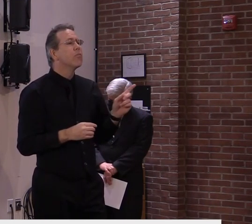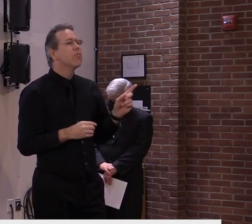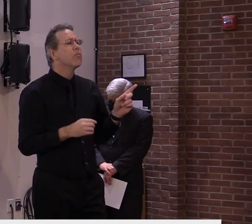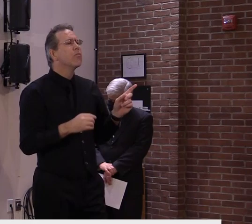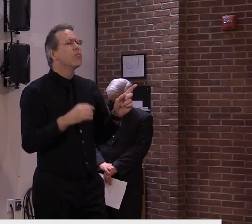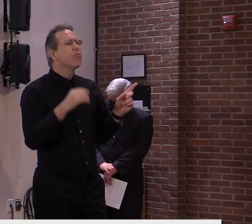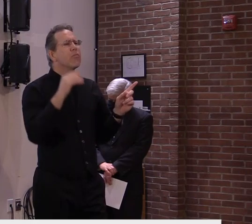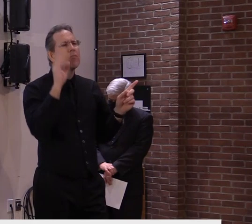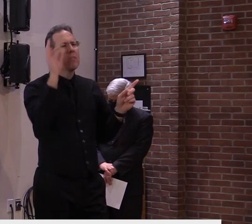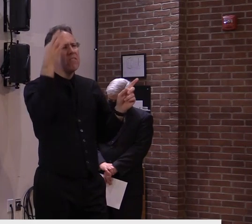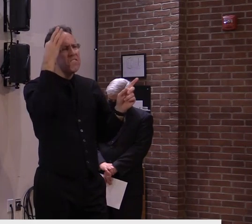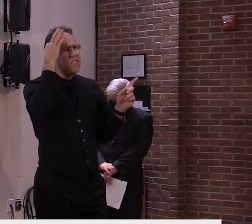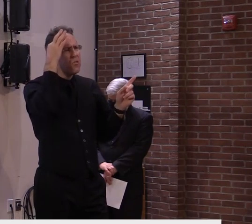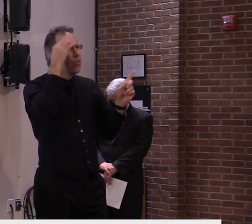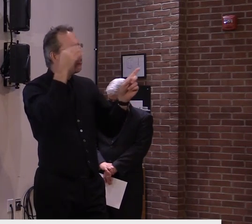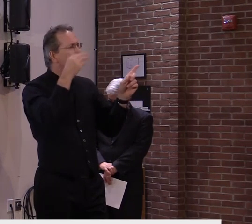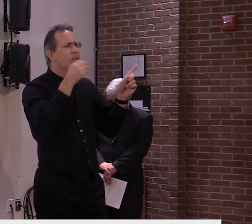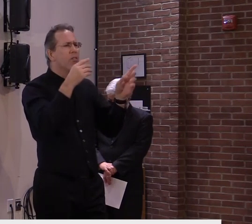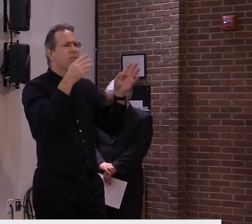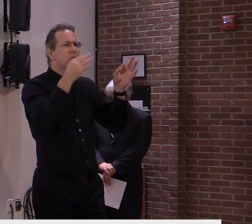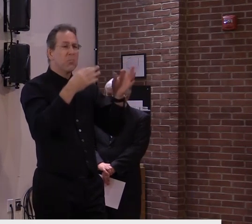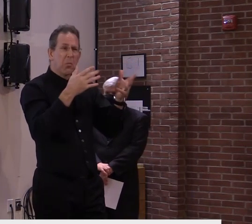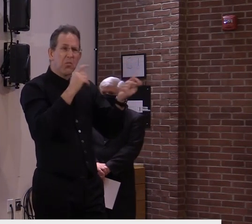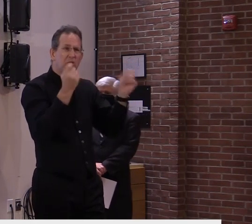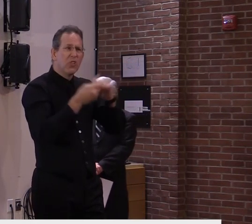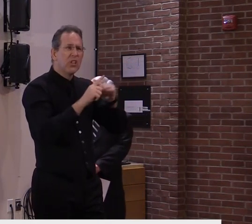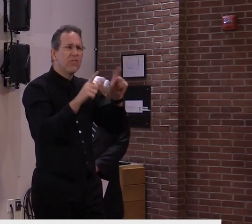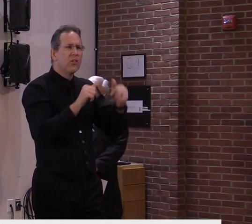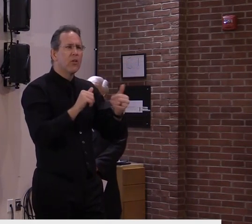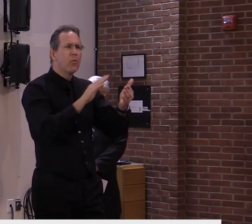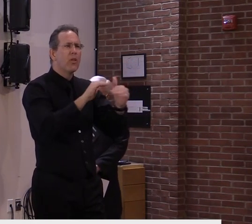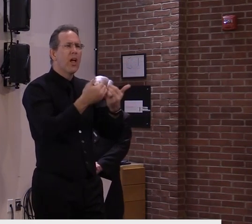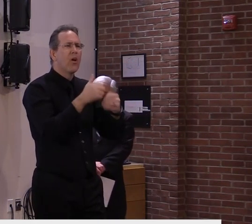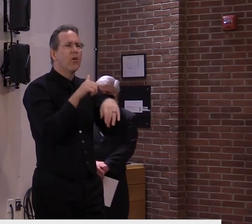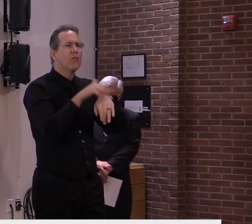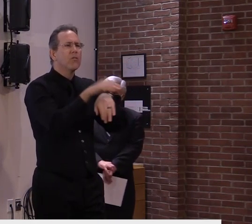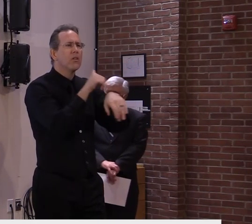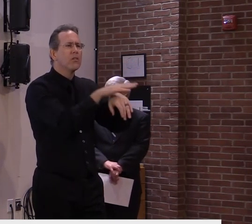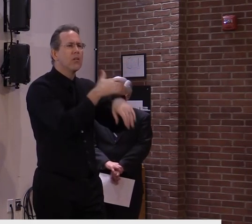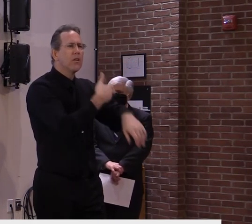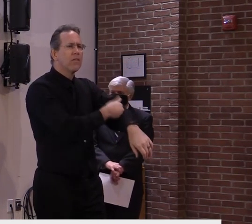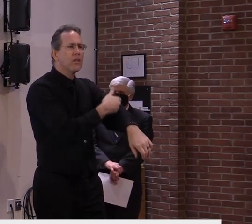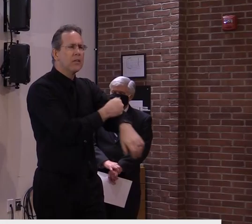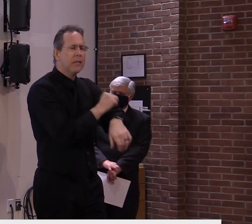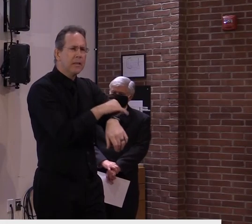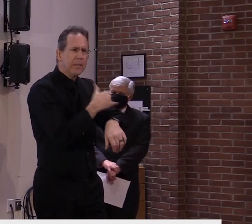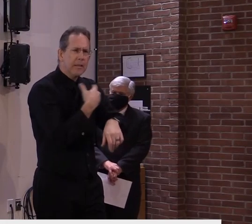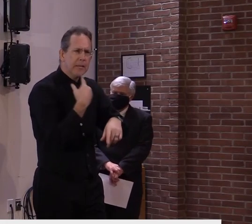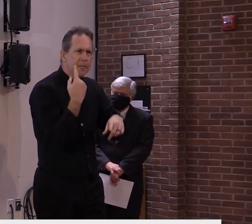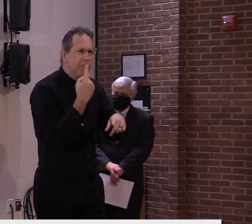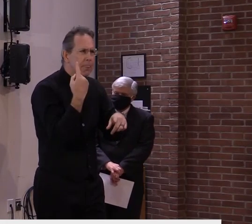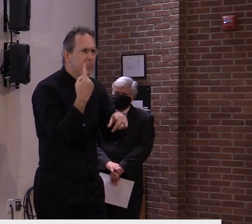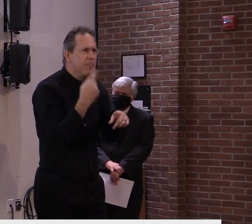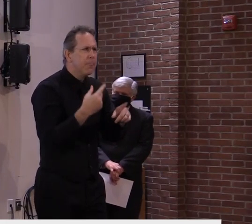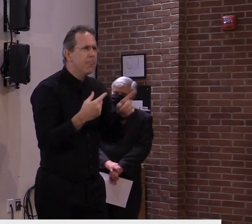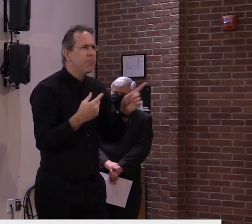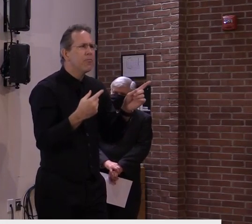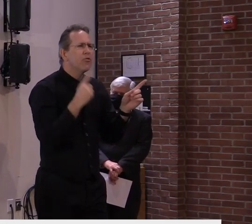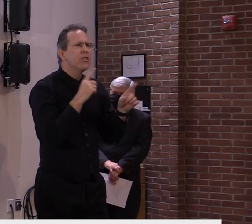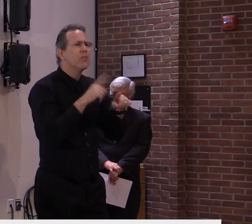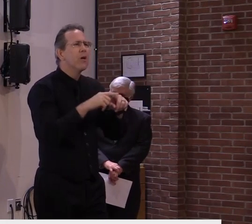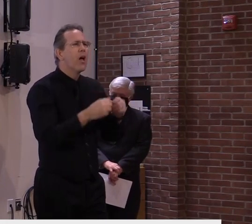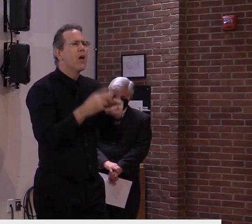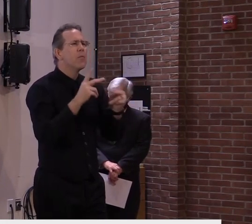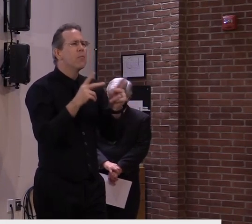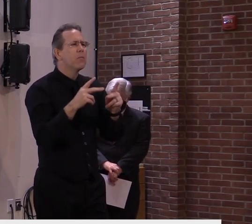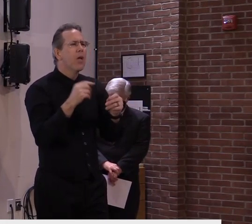level of – the rate at which a given state is inoculating its people. Now, I'm number now as high as Mike